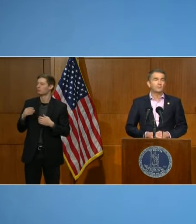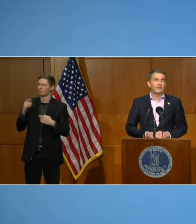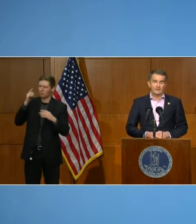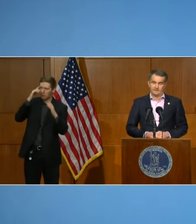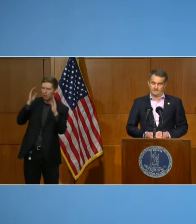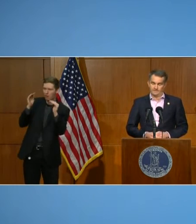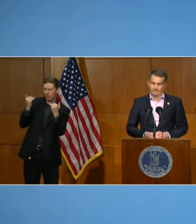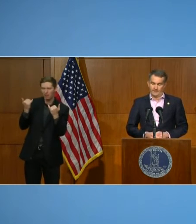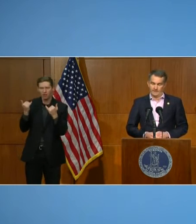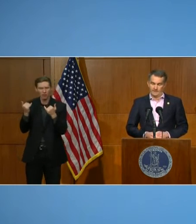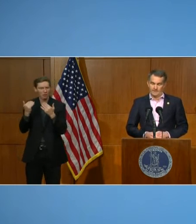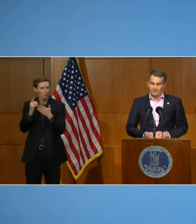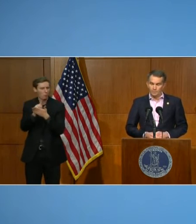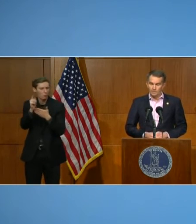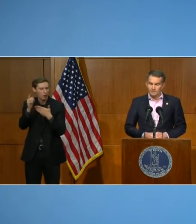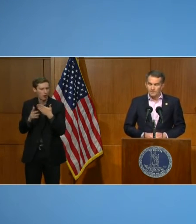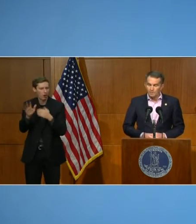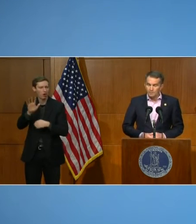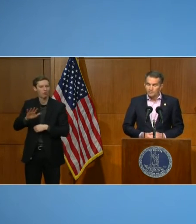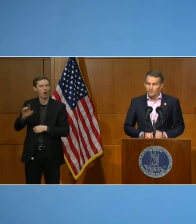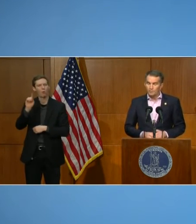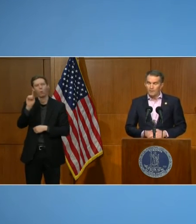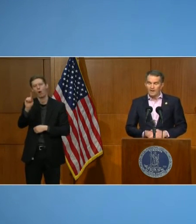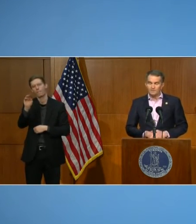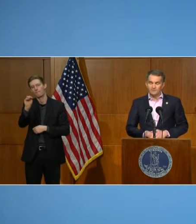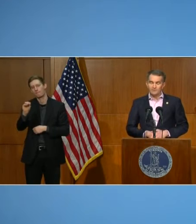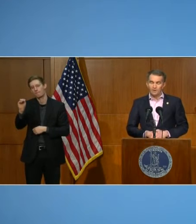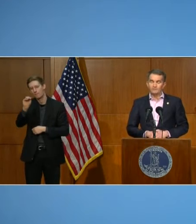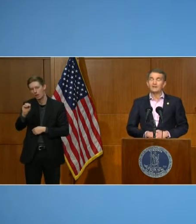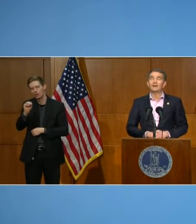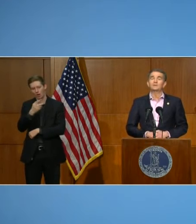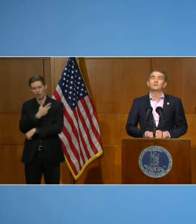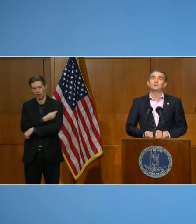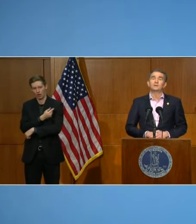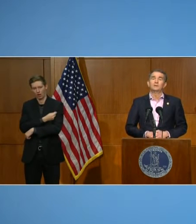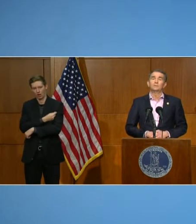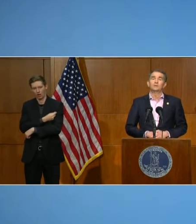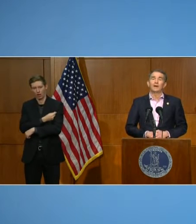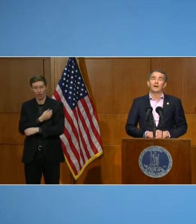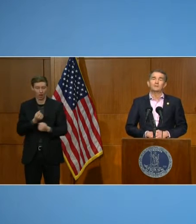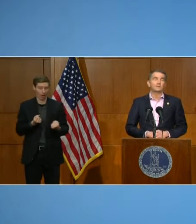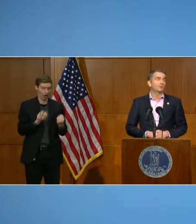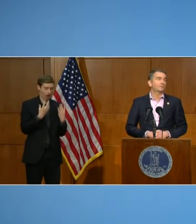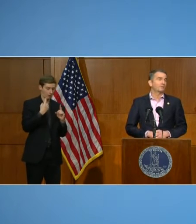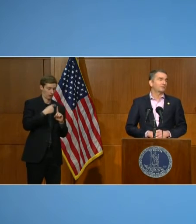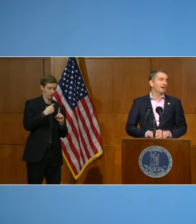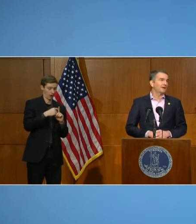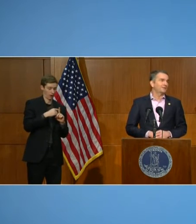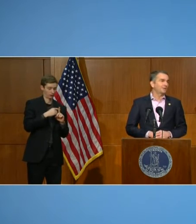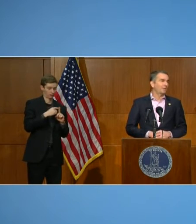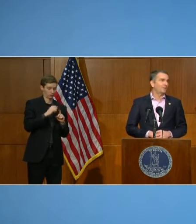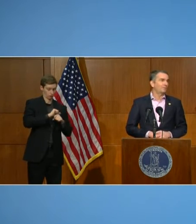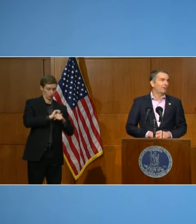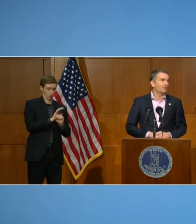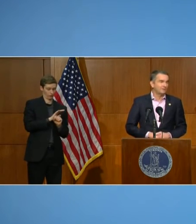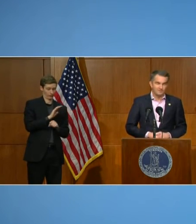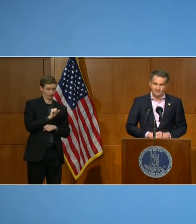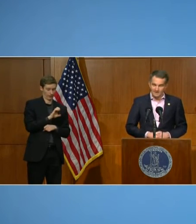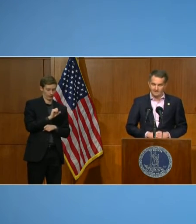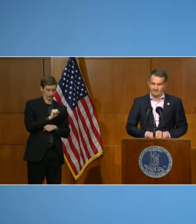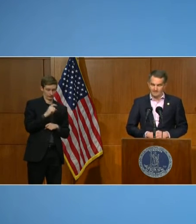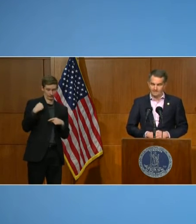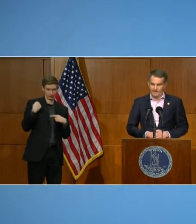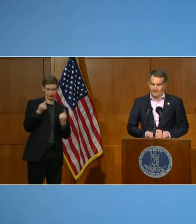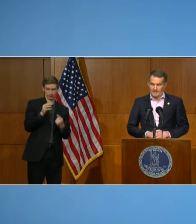this weekend. That's more than double the total positive COVID cases we've had since our first case on March